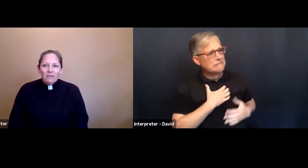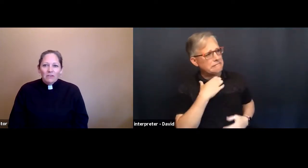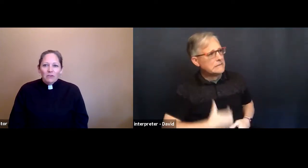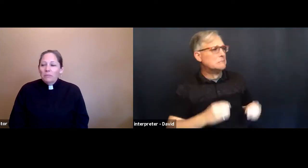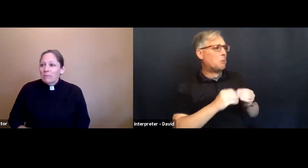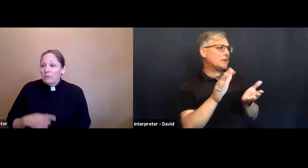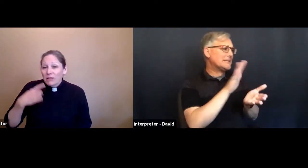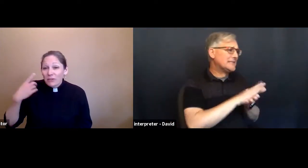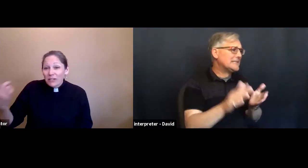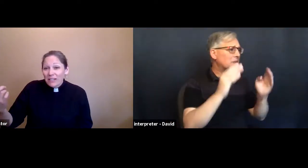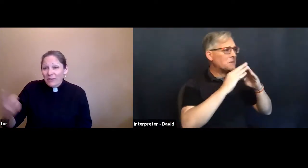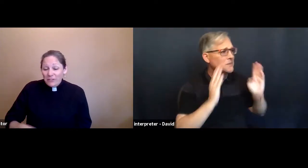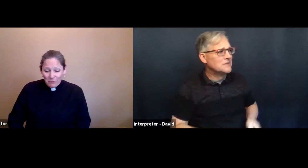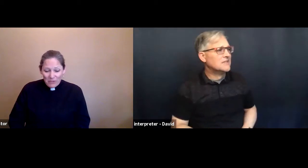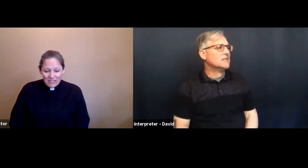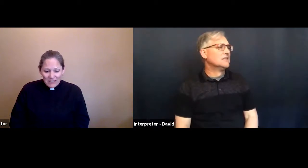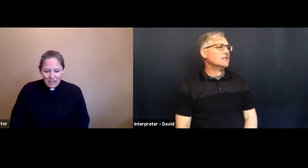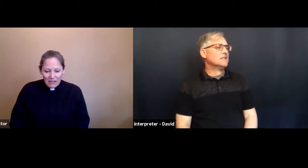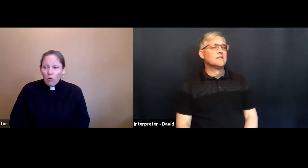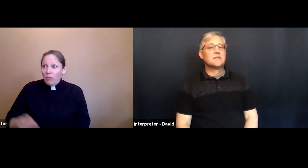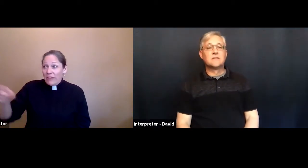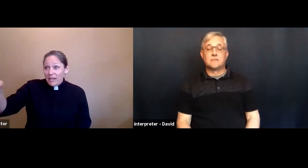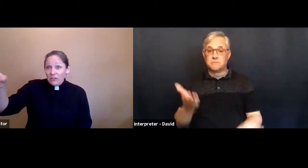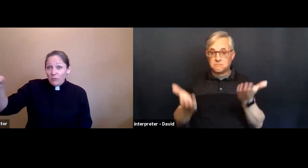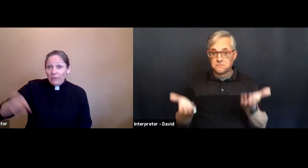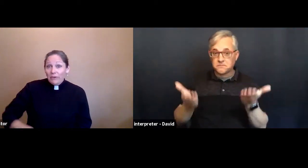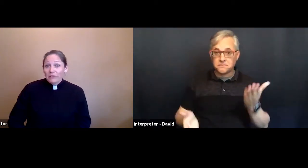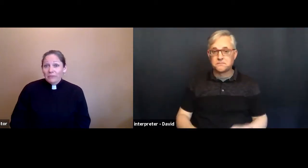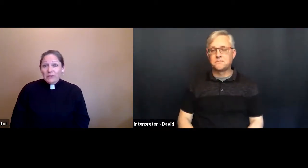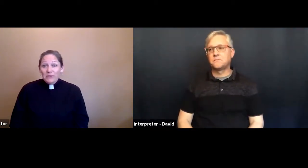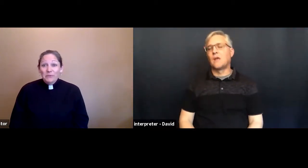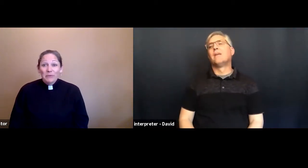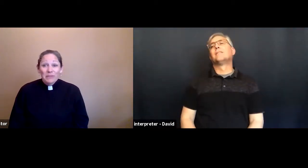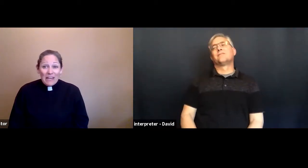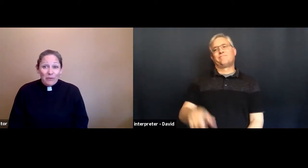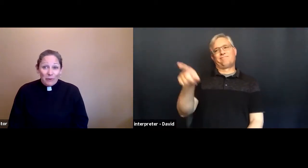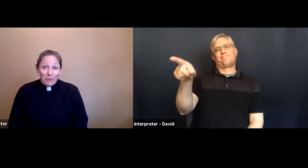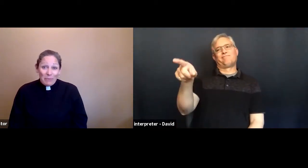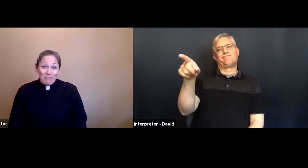Or maybe we look at others and we say, oh, they know what they're doing when they grow up.